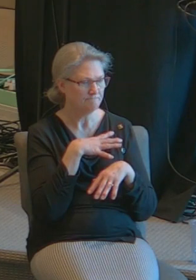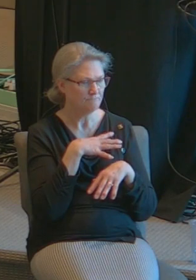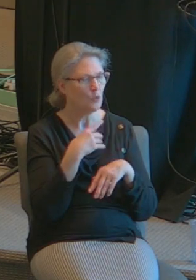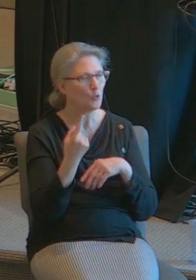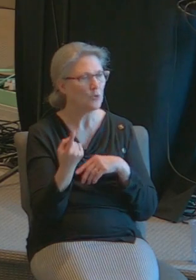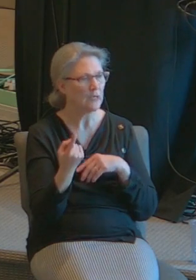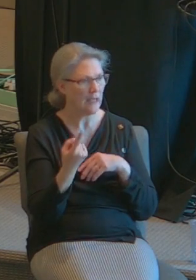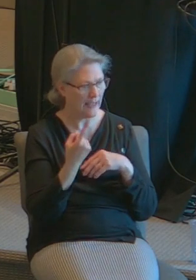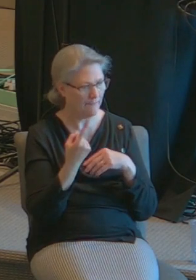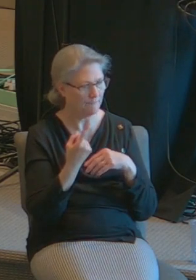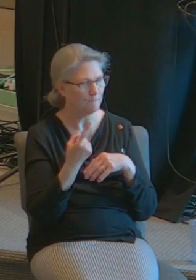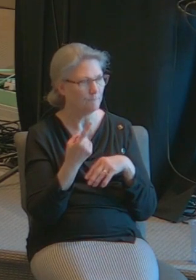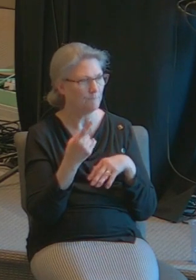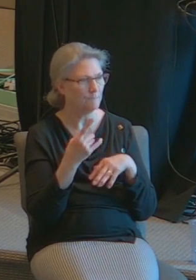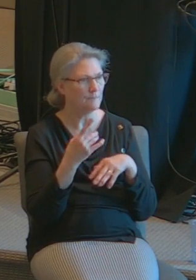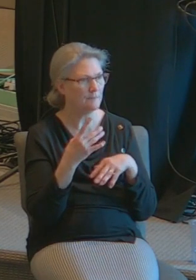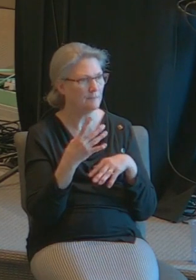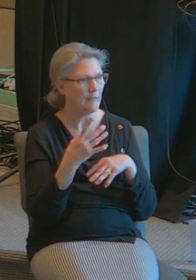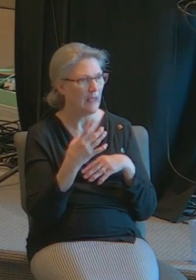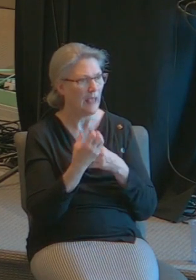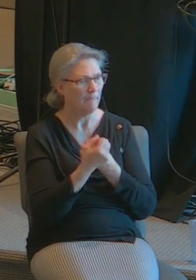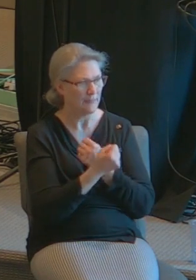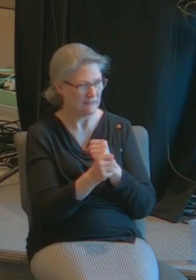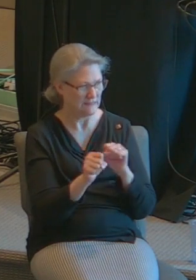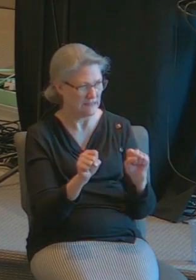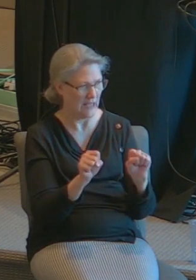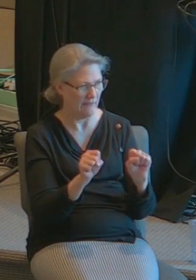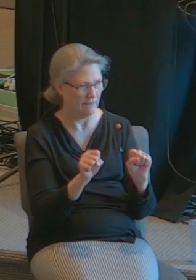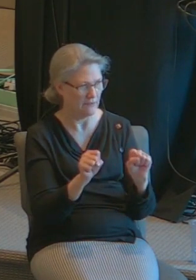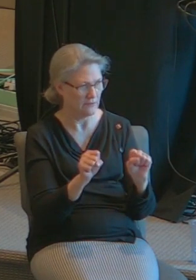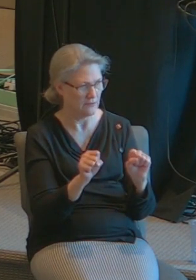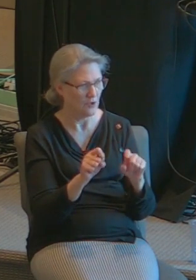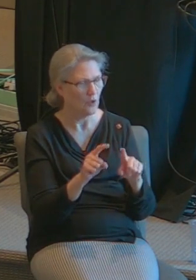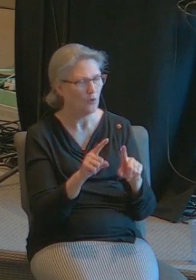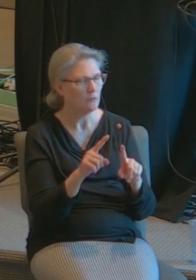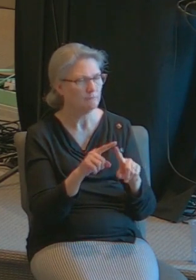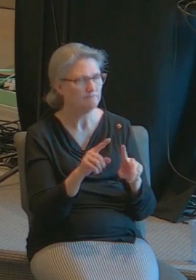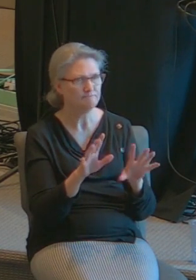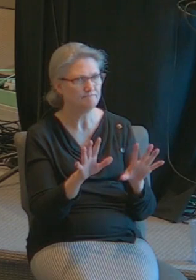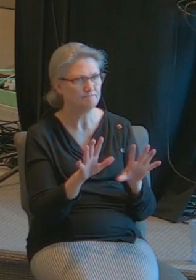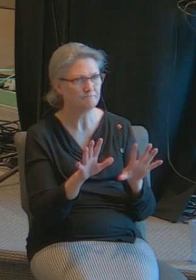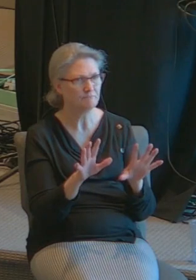understanding that he was at meet with Simon the leper